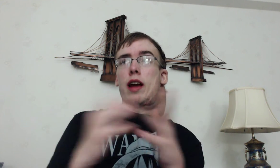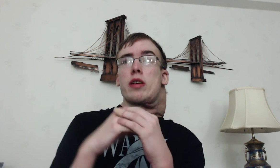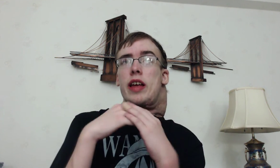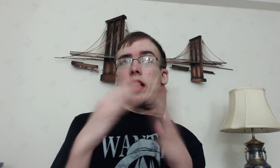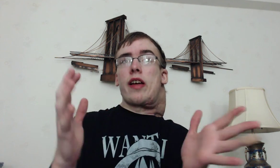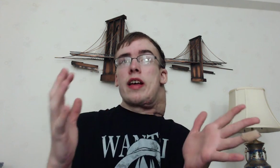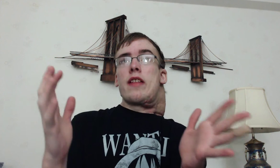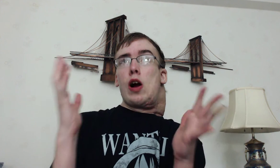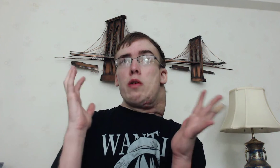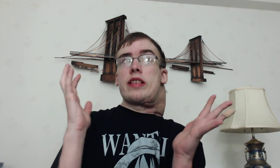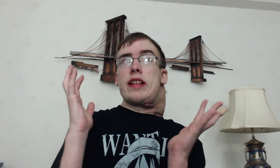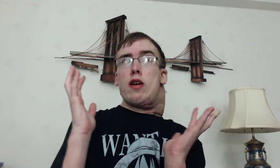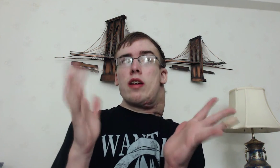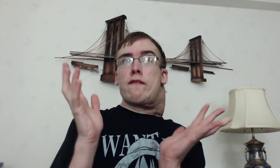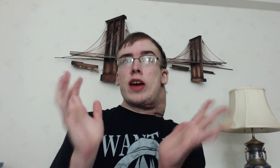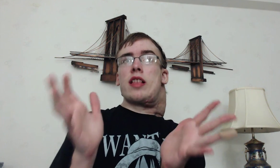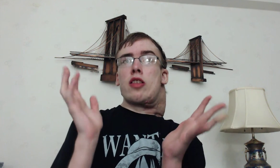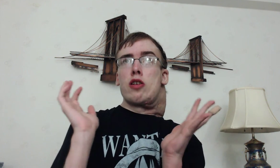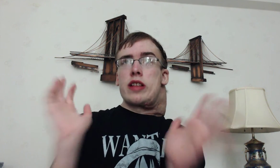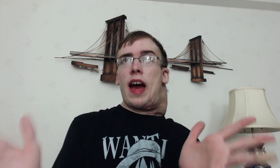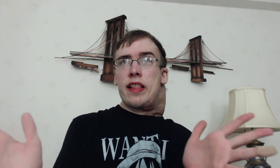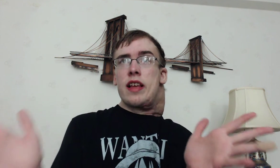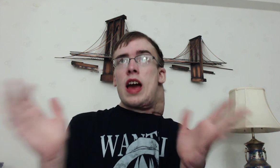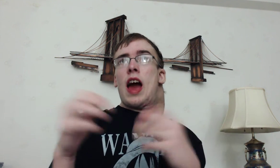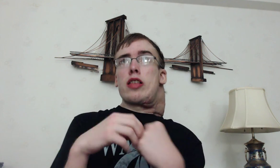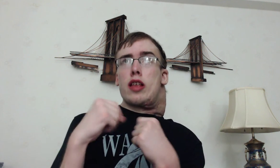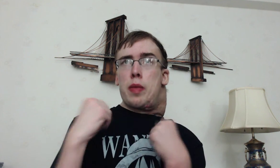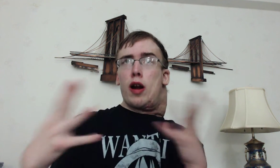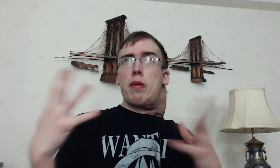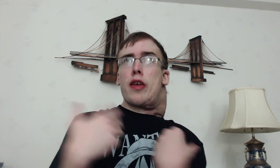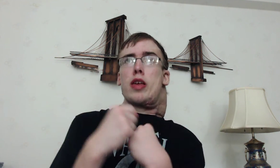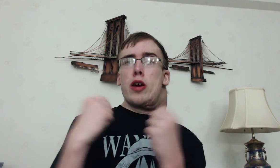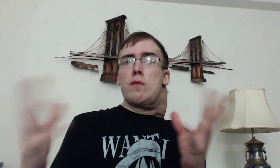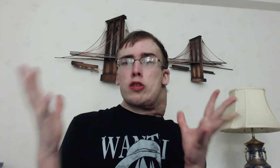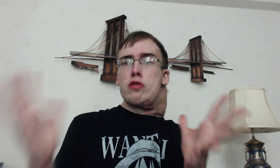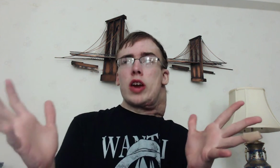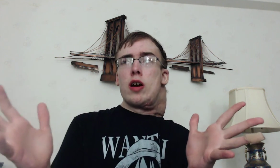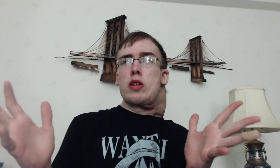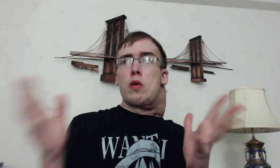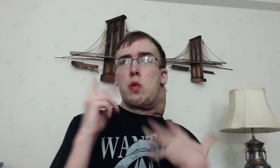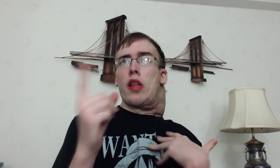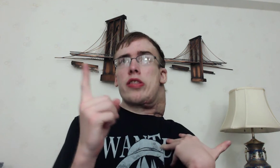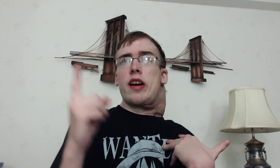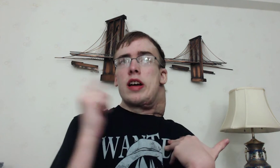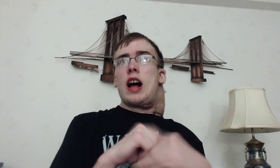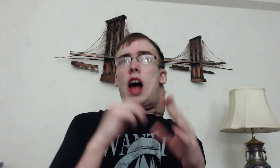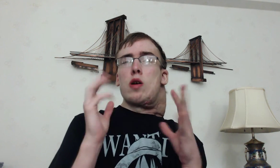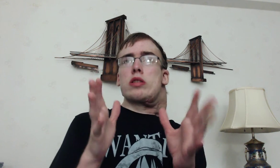ridiculous They already did They already faked their death And disappeared off the face of the earth for 2 years once I don't think